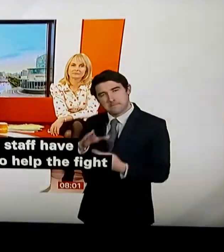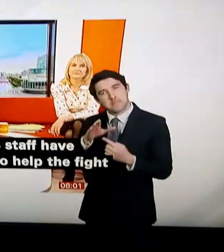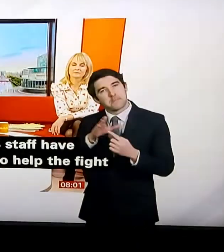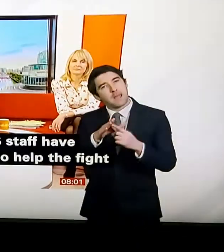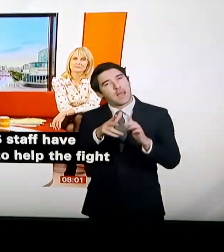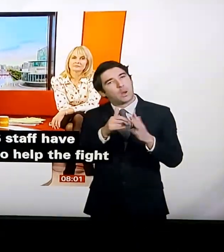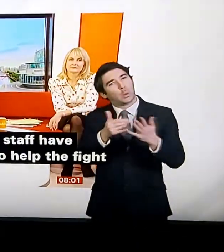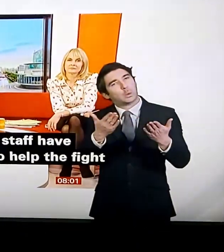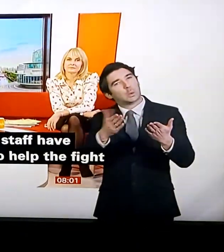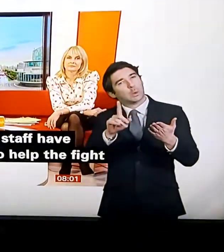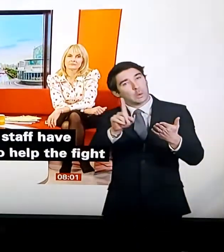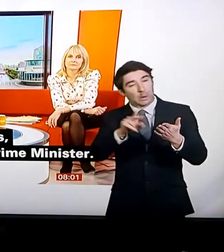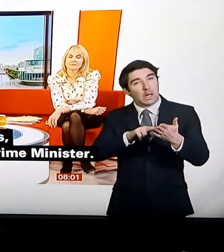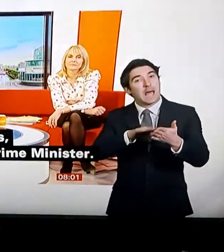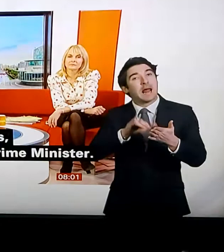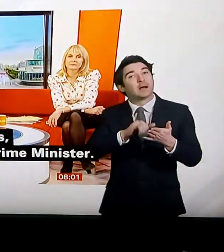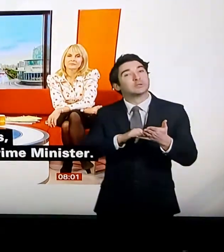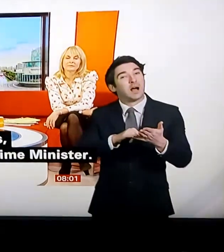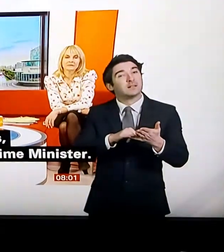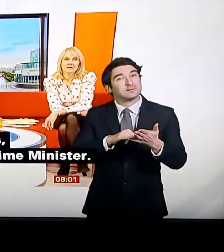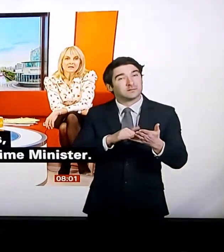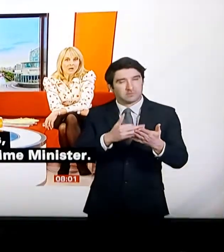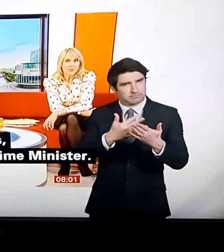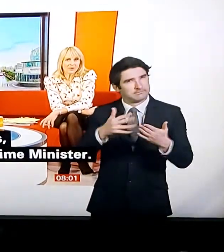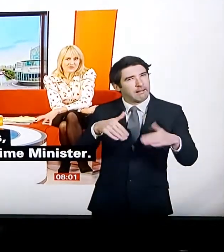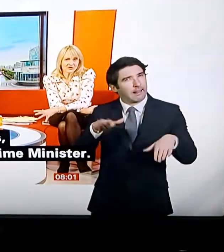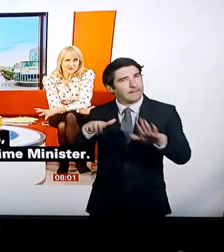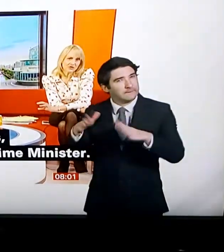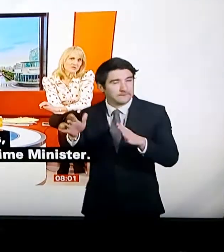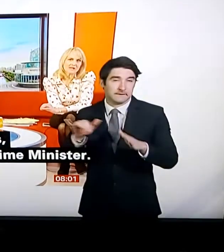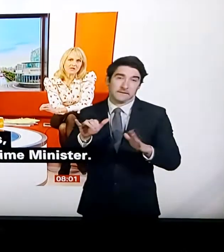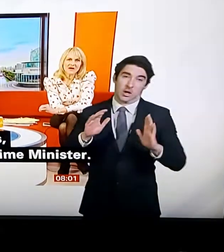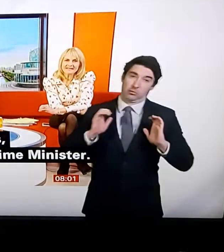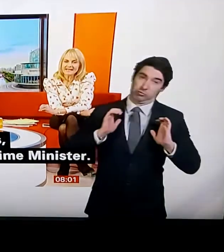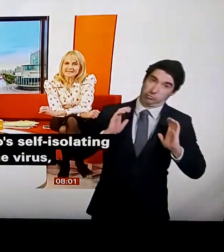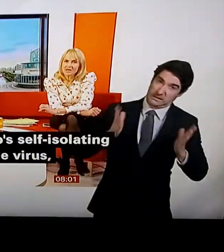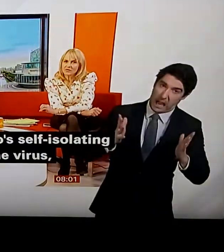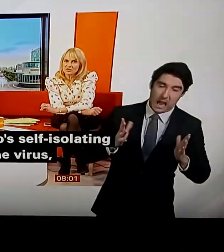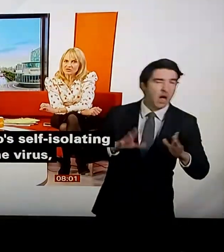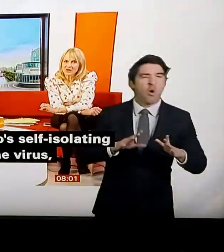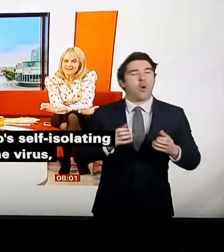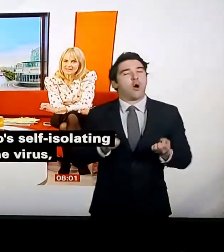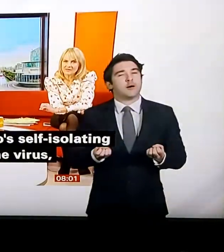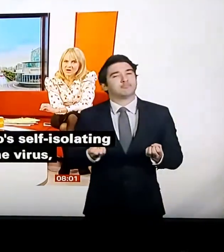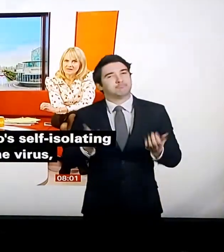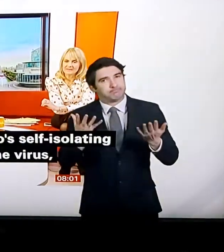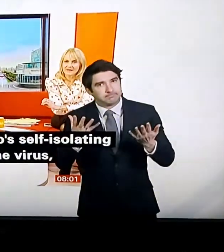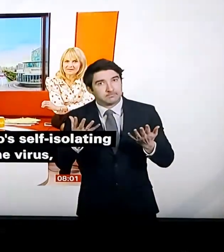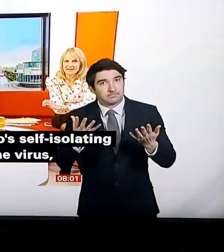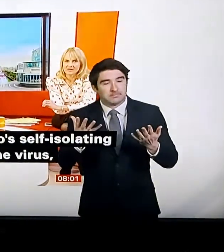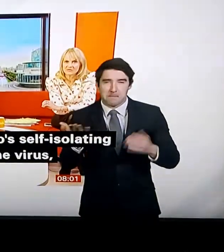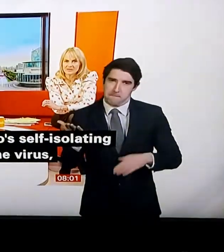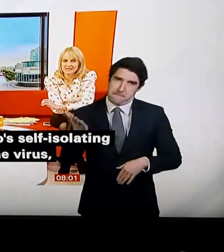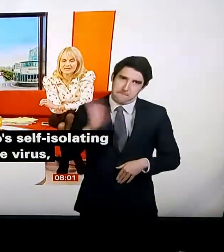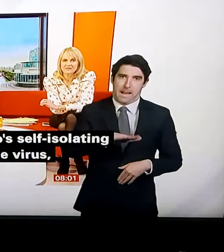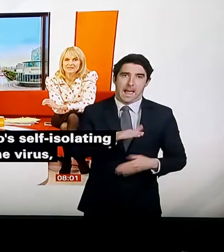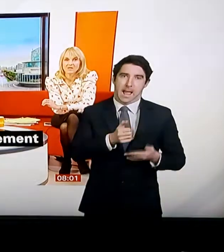against coronavirus. is according to the Prime Minister. Boris Johnson who is self-isolating after contracting the virus made the announcement in a video